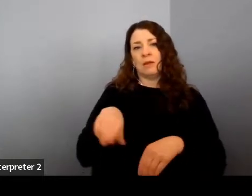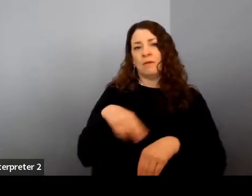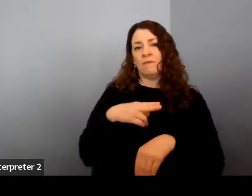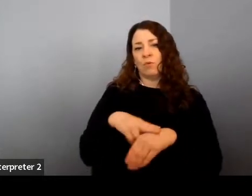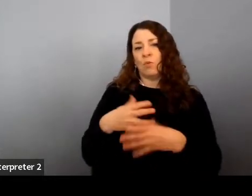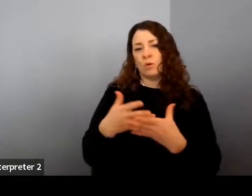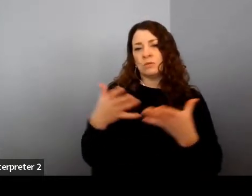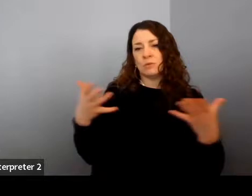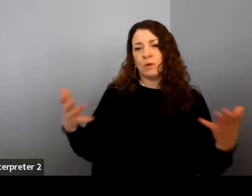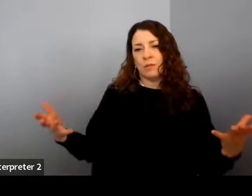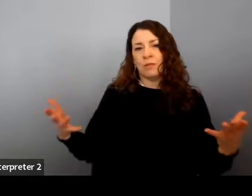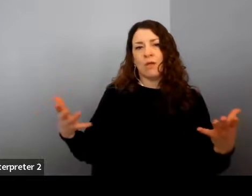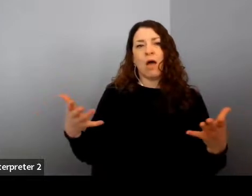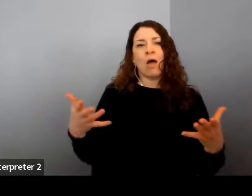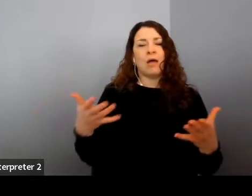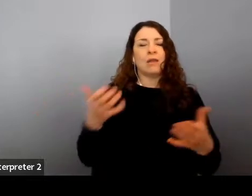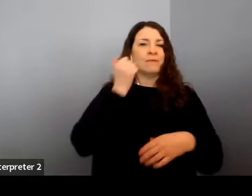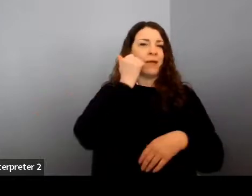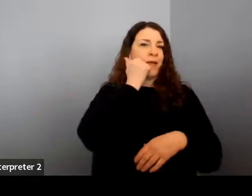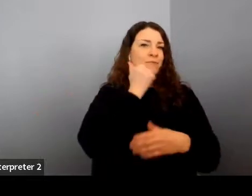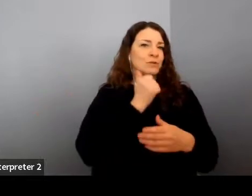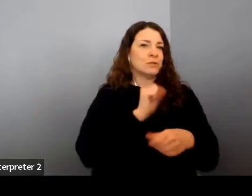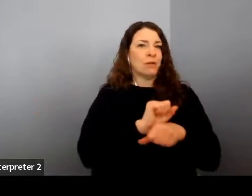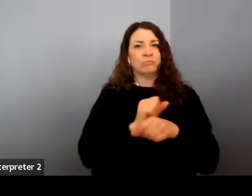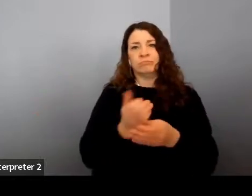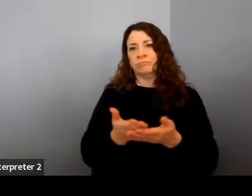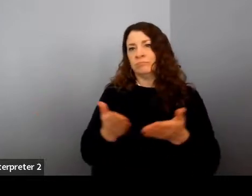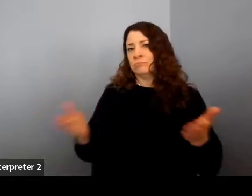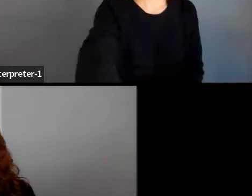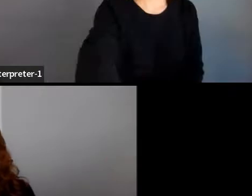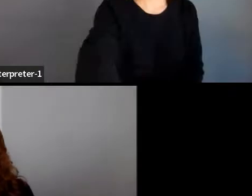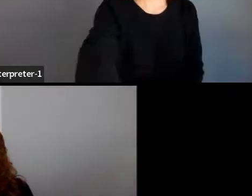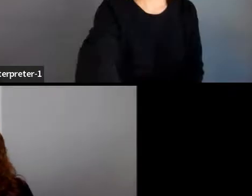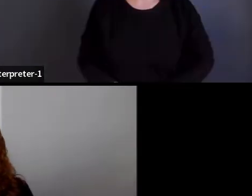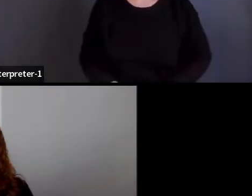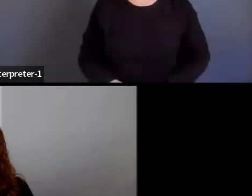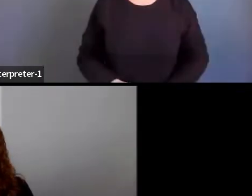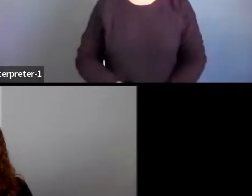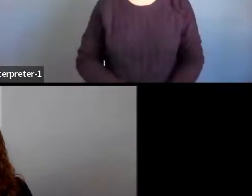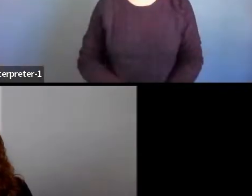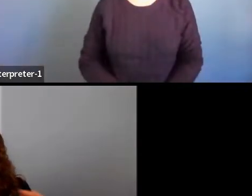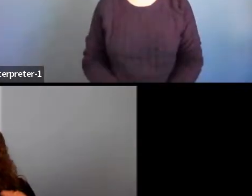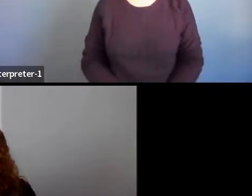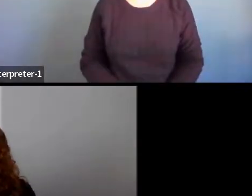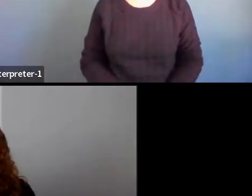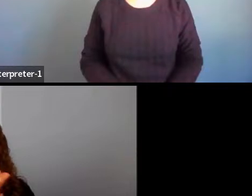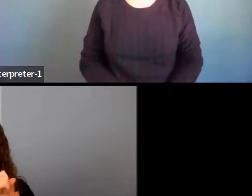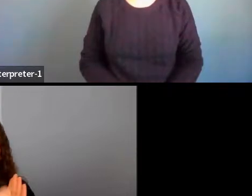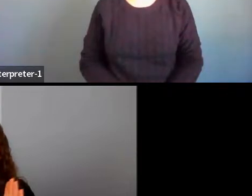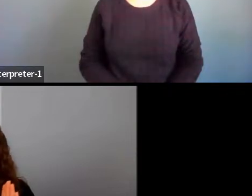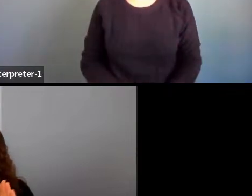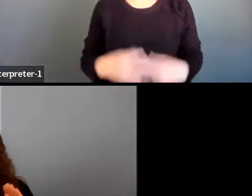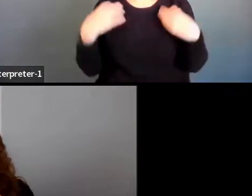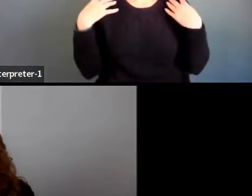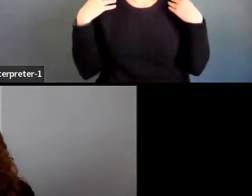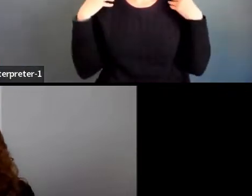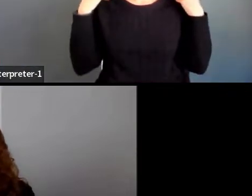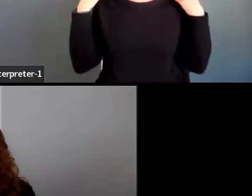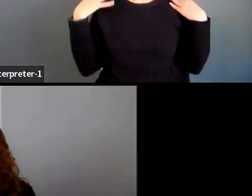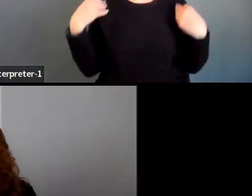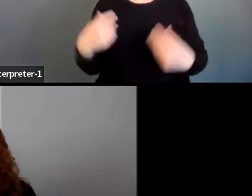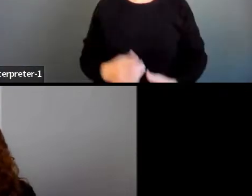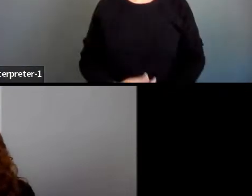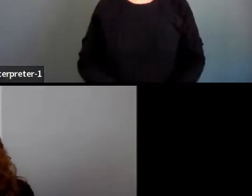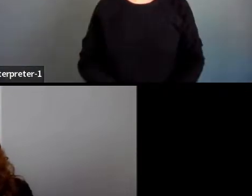ton of tactical things along the way, we moved states to be closer to my family to my parents. And I was able to benefit from a lot of